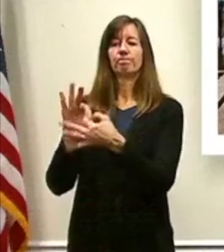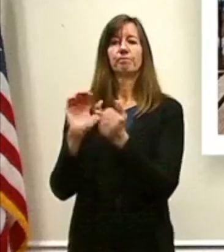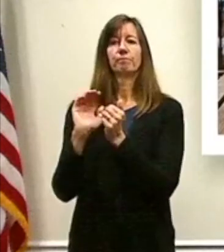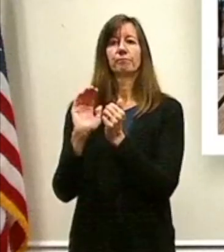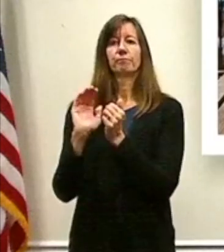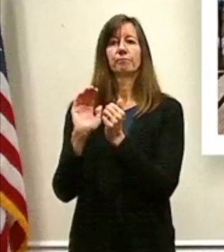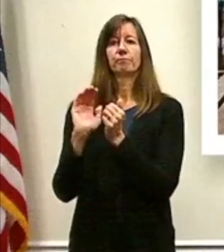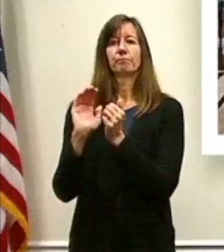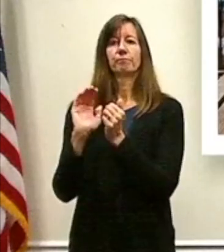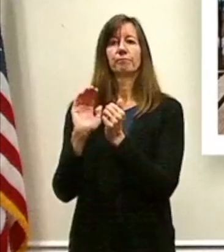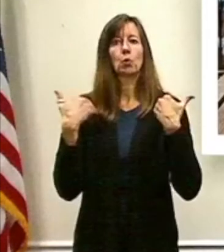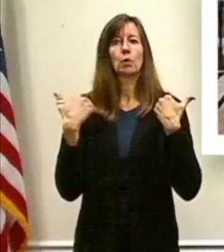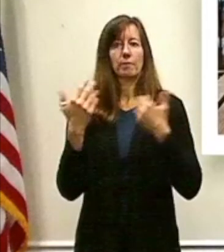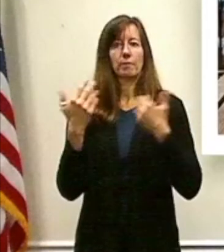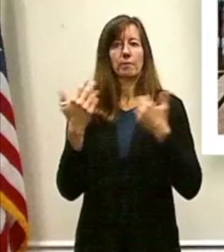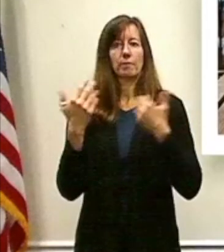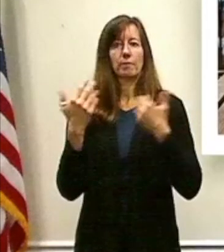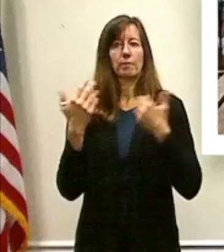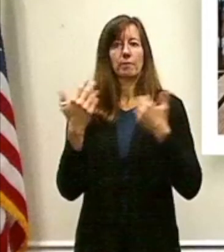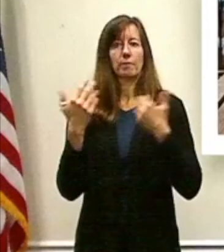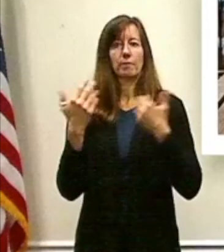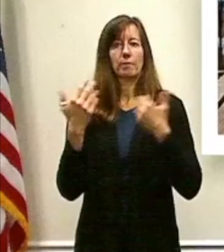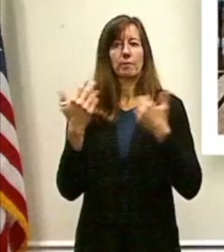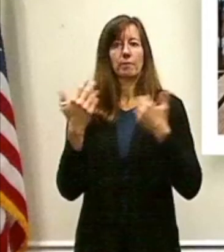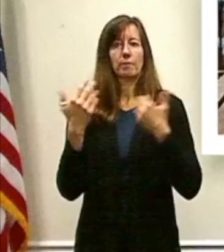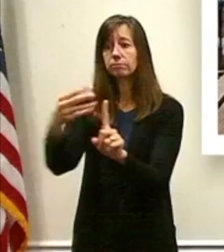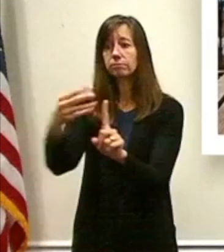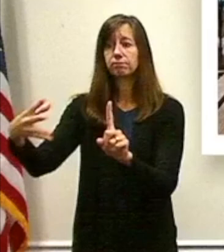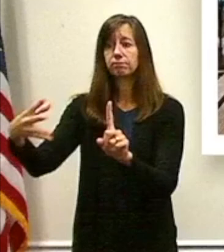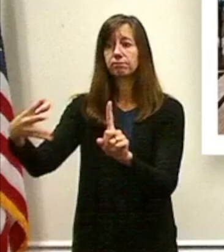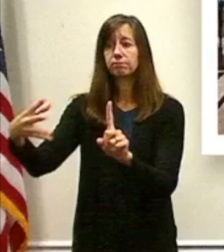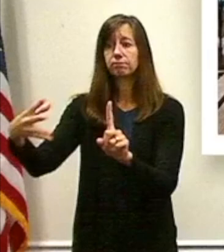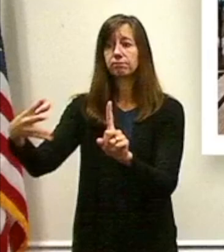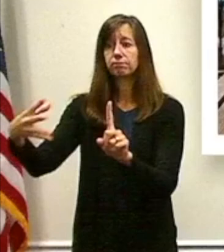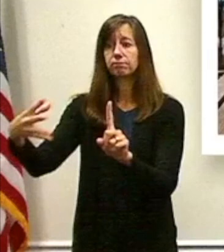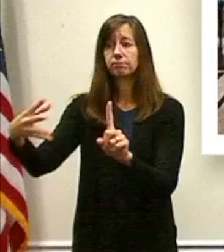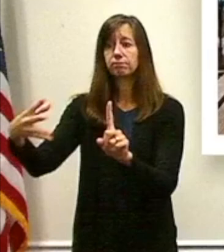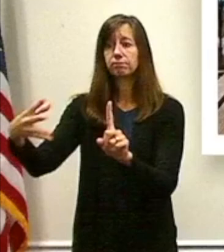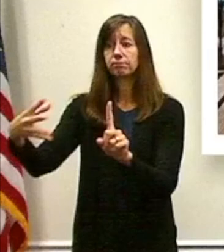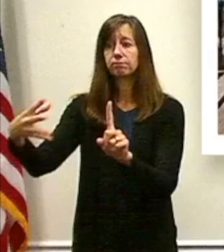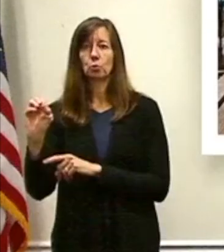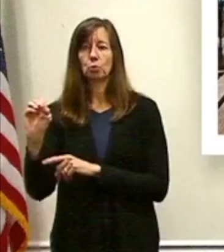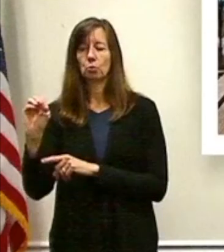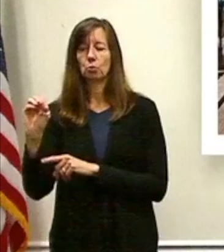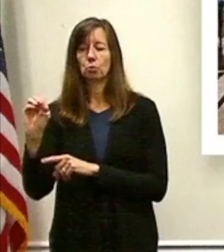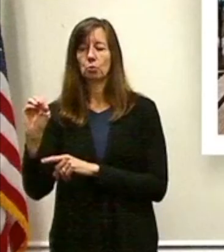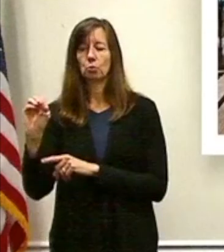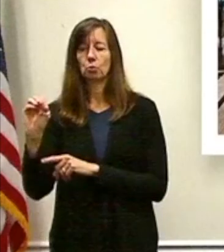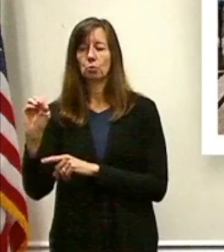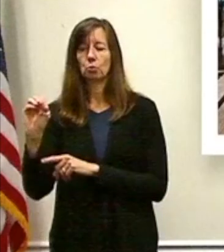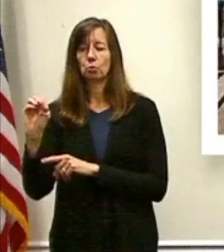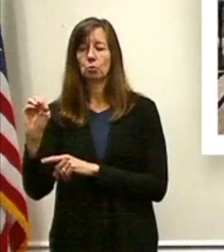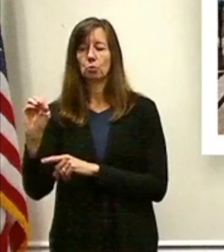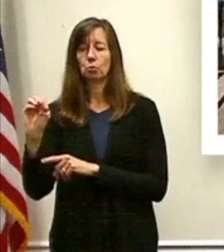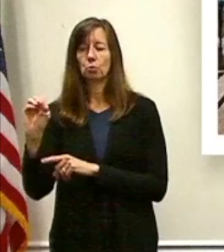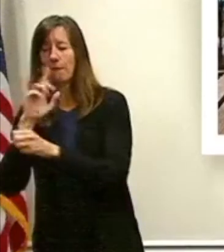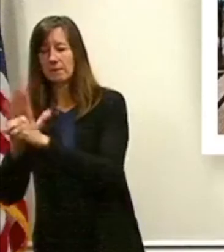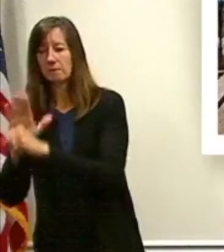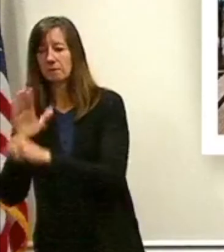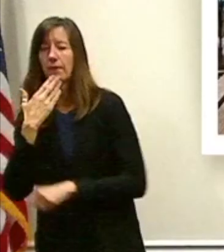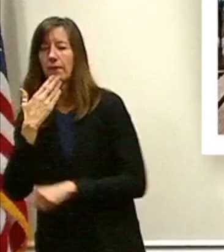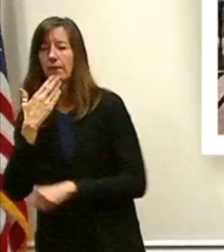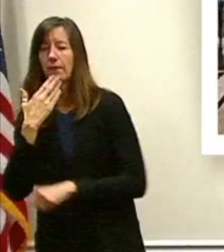Promise initiative, to really expand the reach of support for young people. And to bring a state-of-the-art facility to Dutchess County